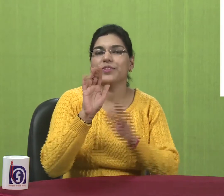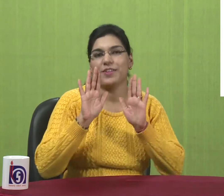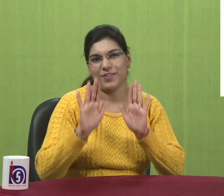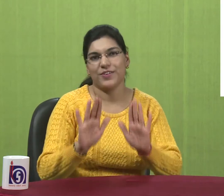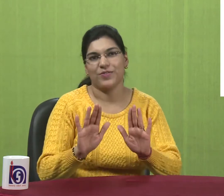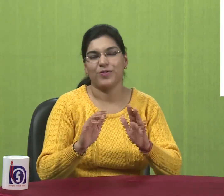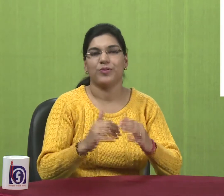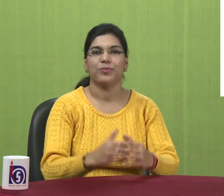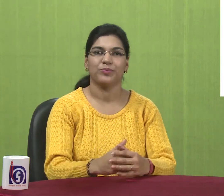You can use Google.